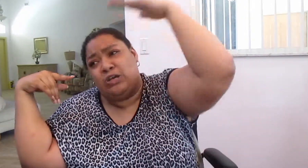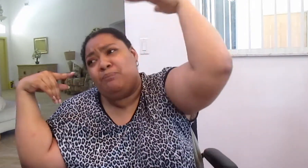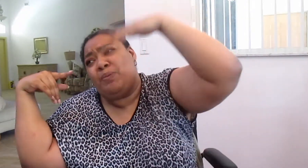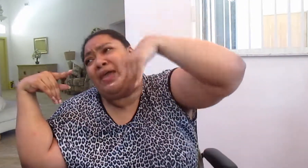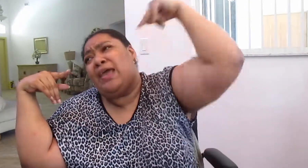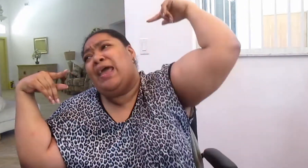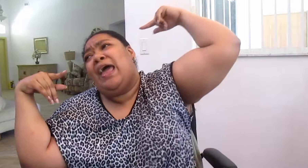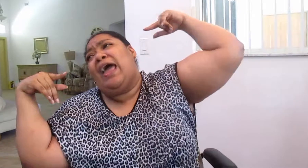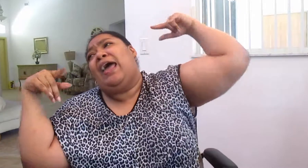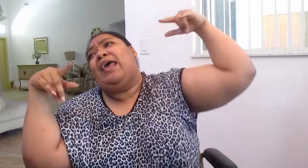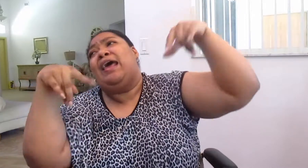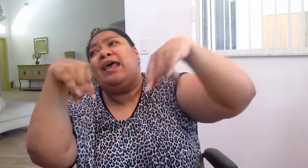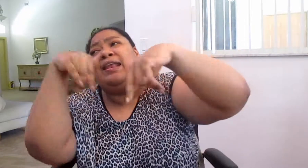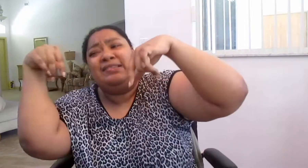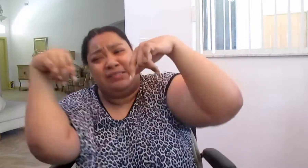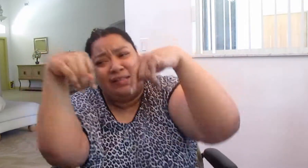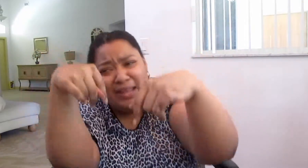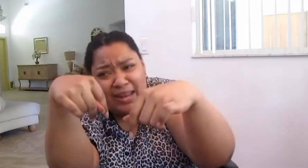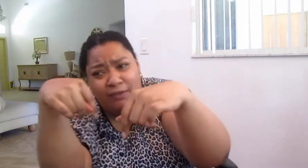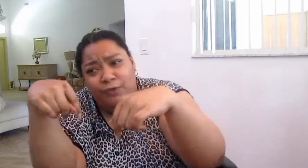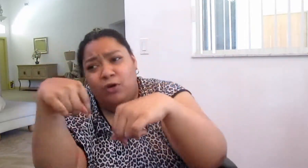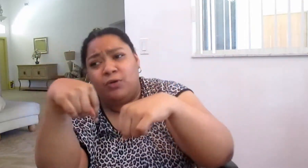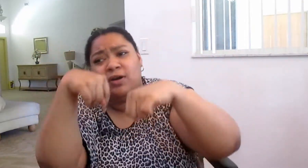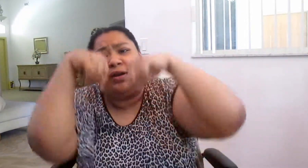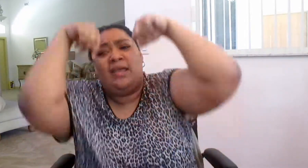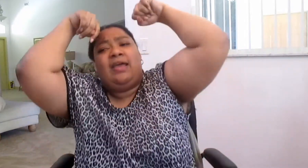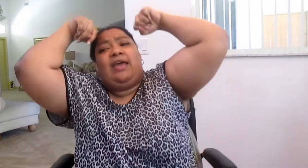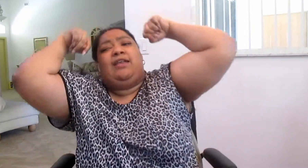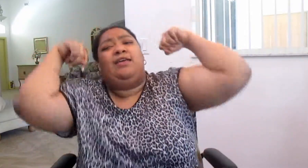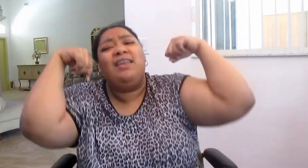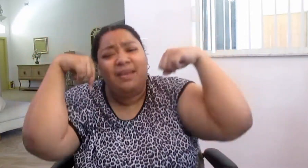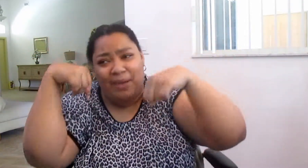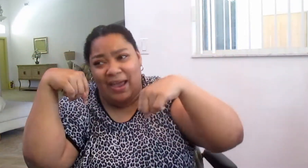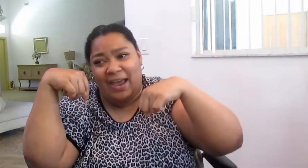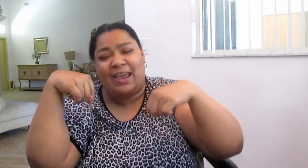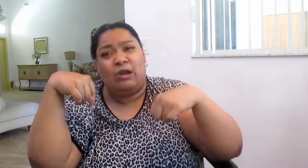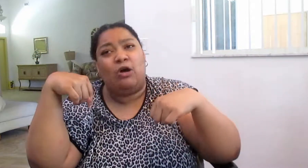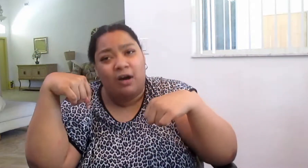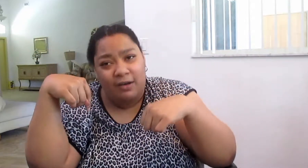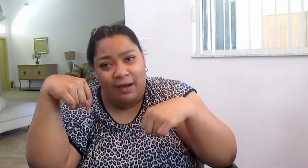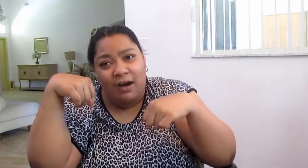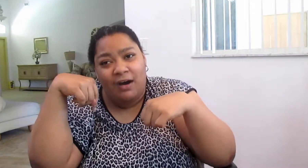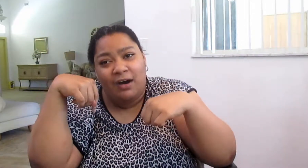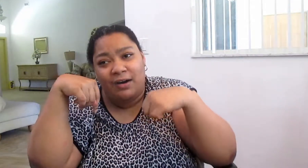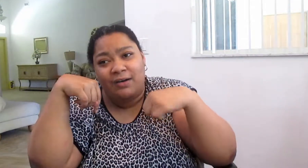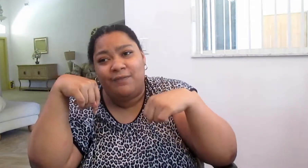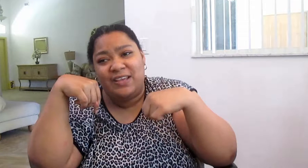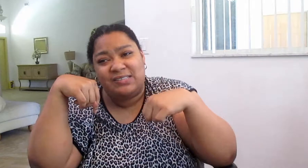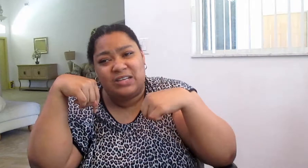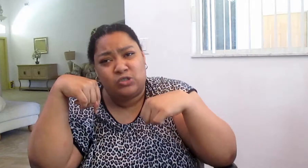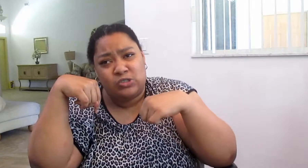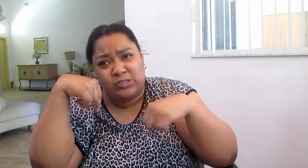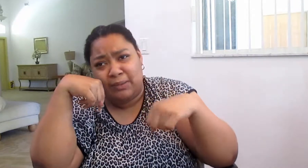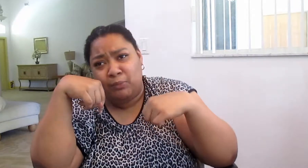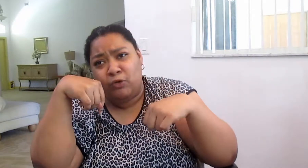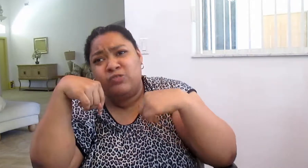jumping and, and he's leaning forward and leaning back and all, all, all of these interesting moves.